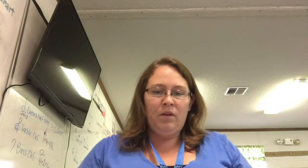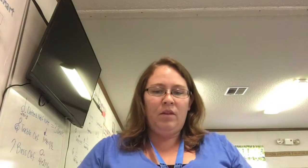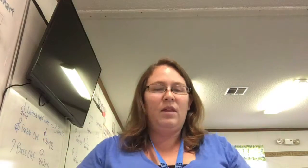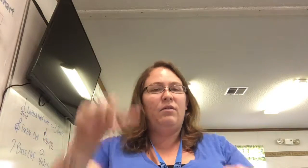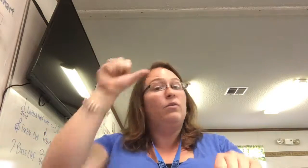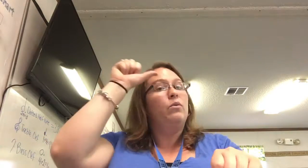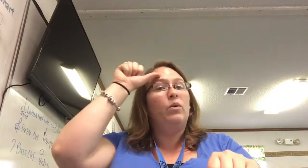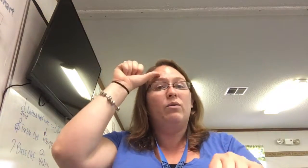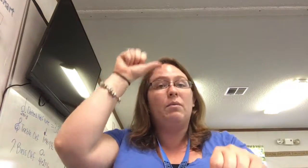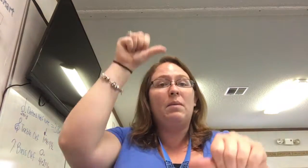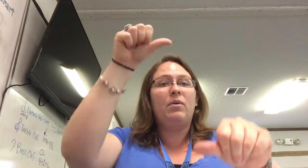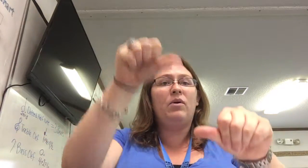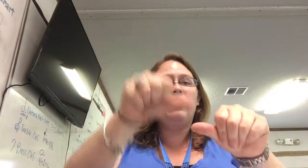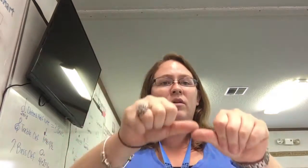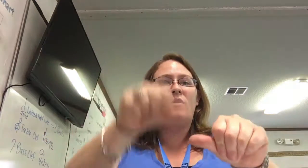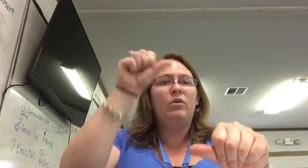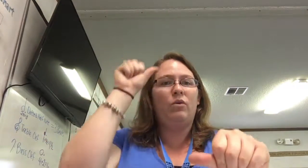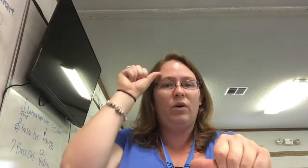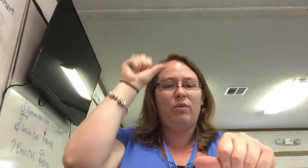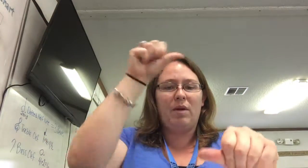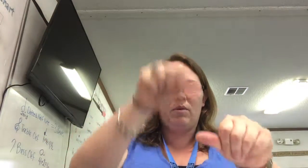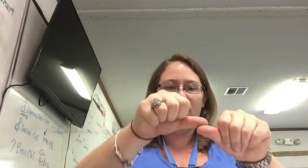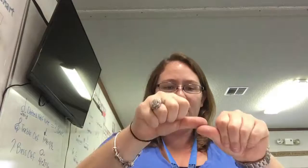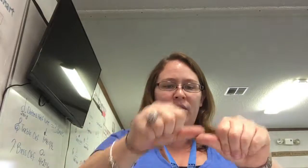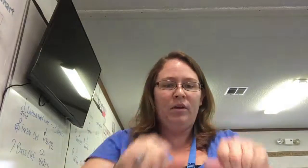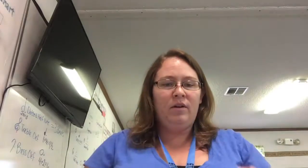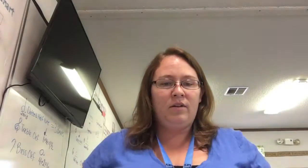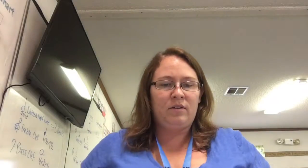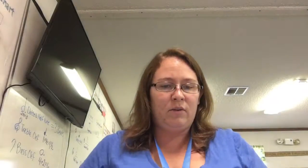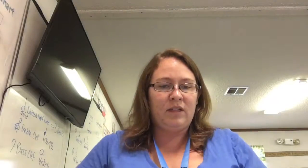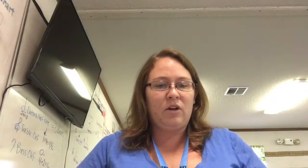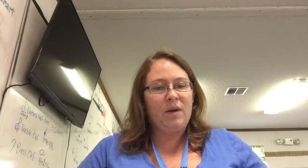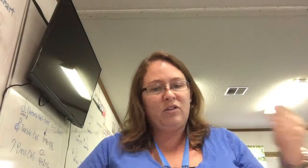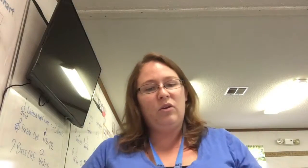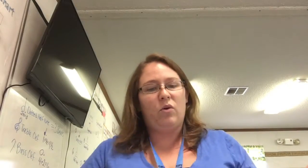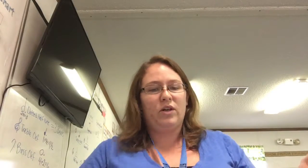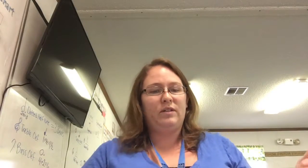Then we remember. We remember. So let's go back to the chorus.